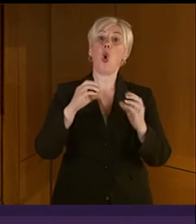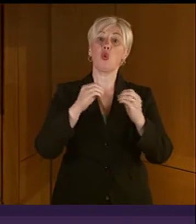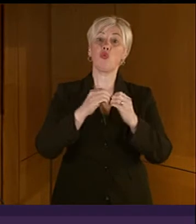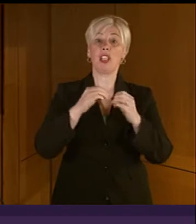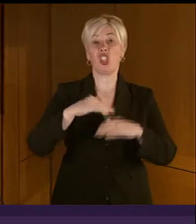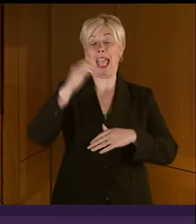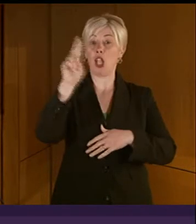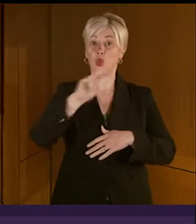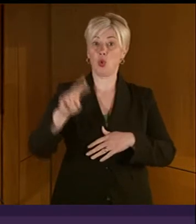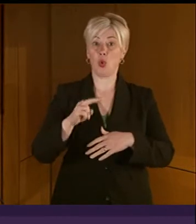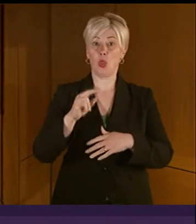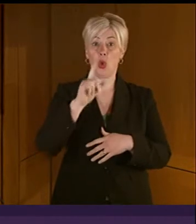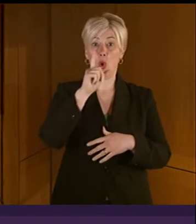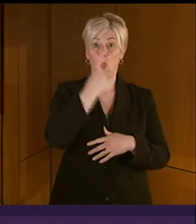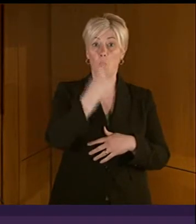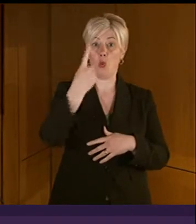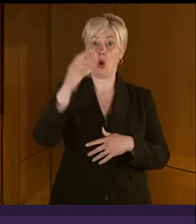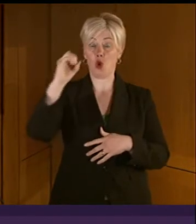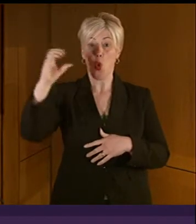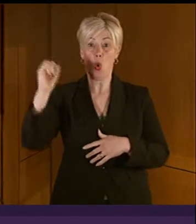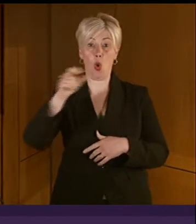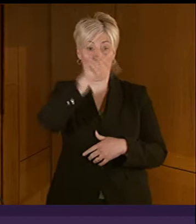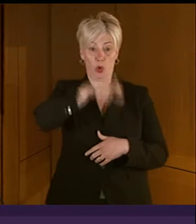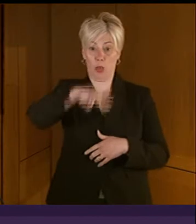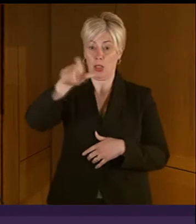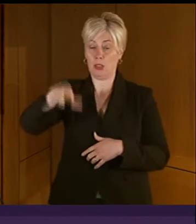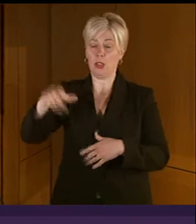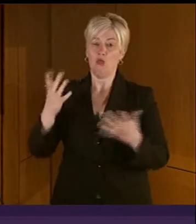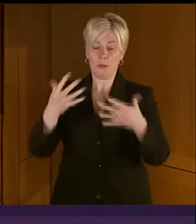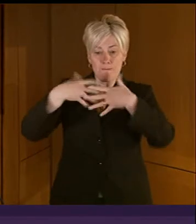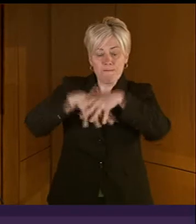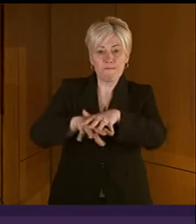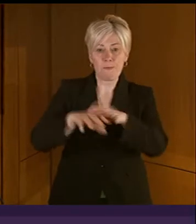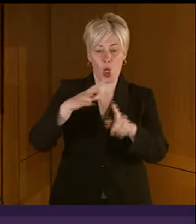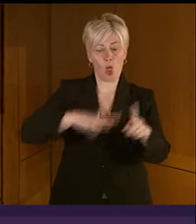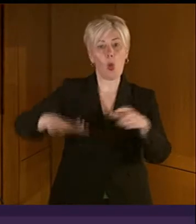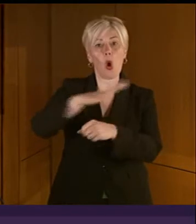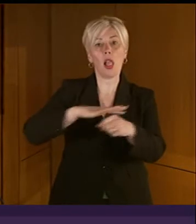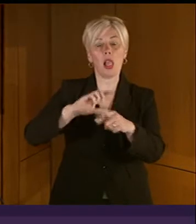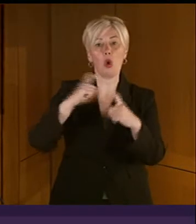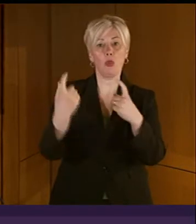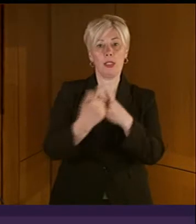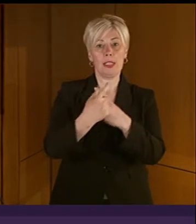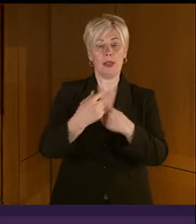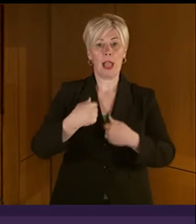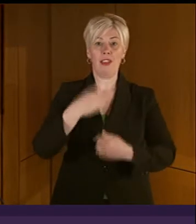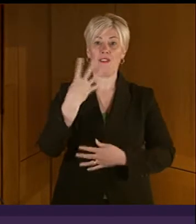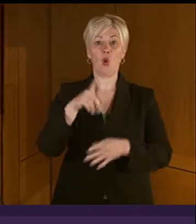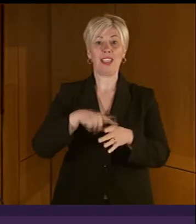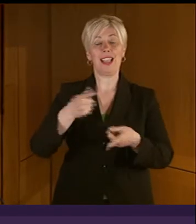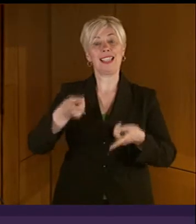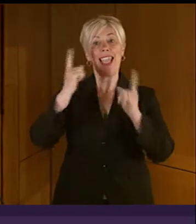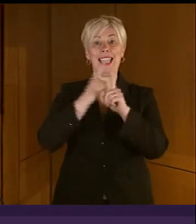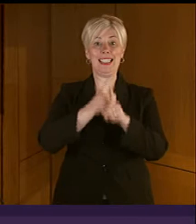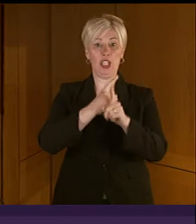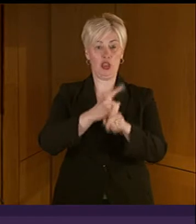pupils and we are honoured to be an integral part of the local community. I have been headteacher in Cotebridge High for four years and